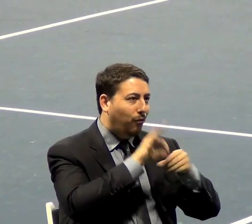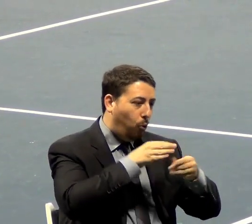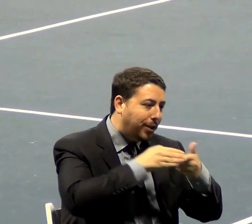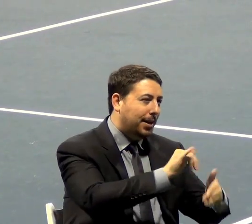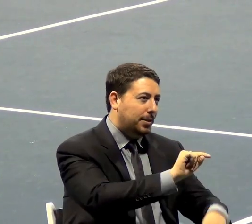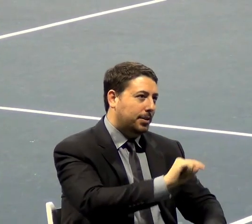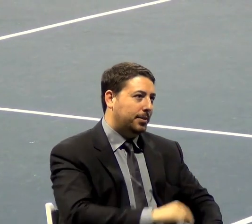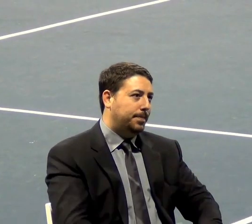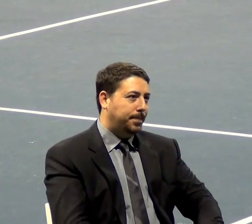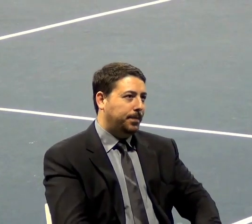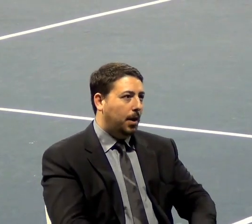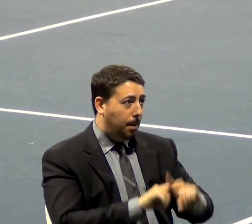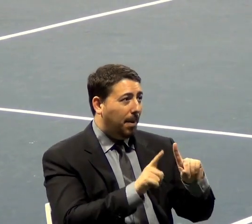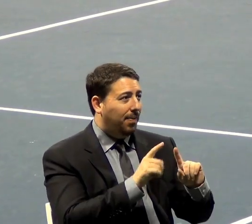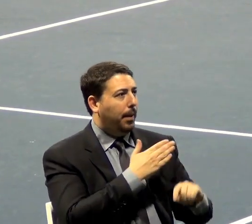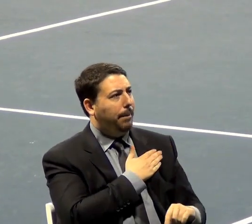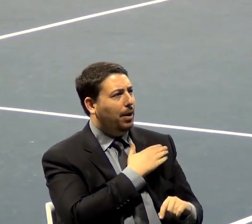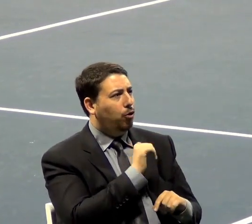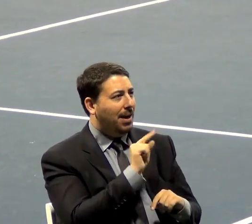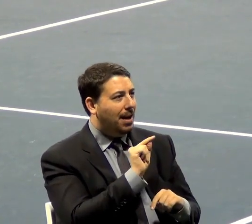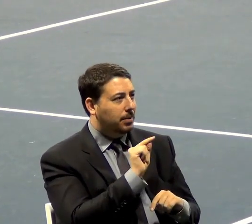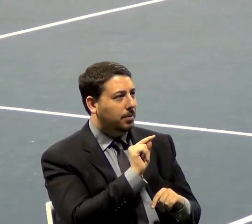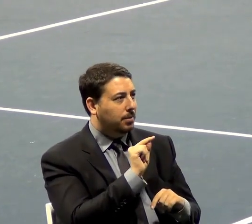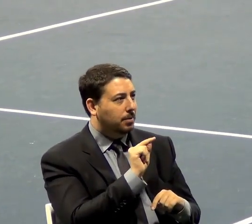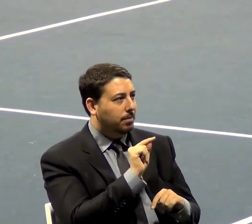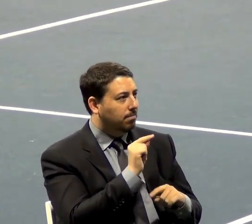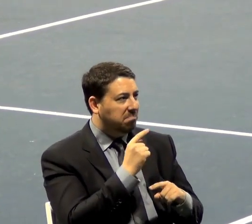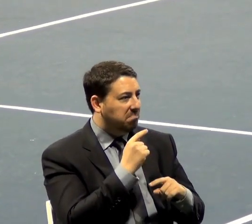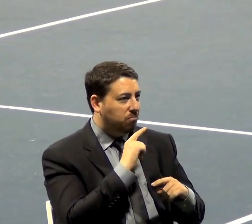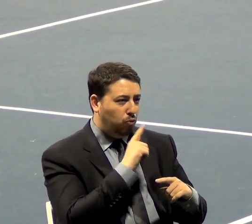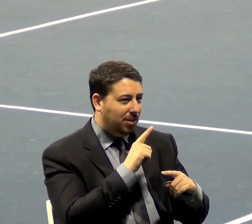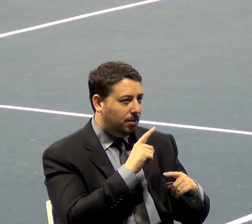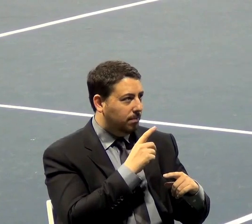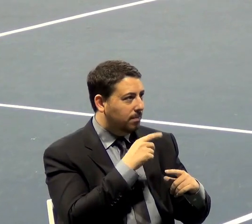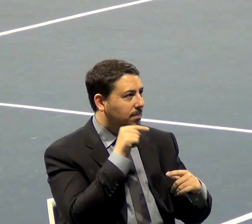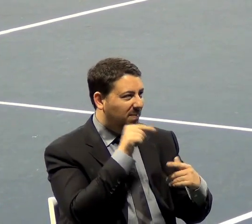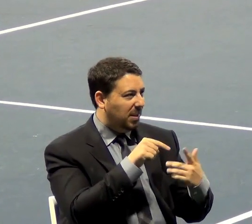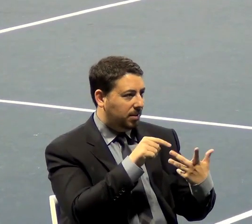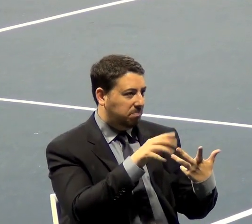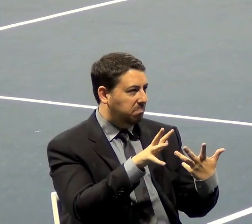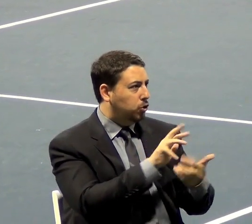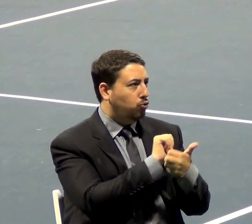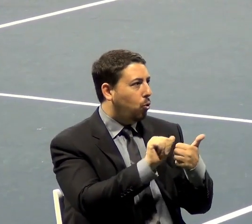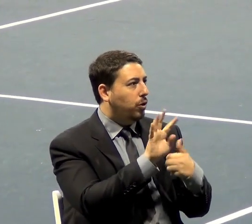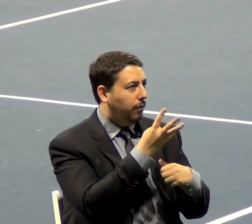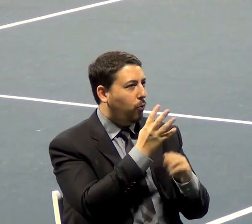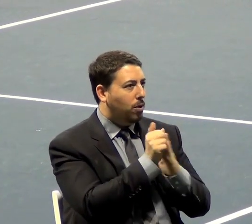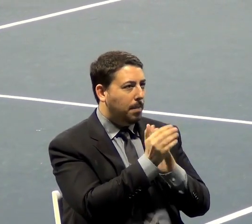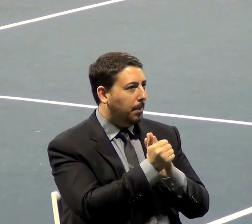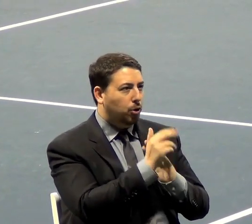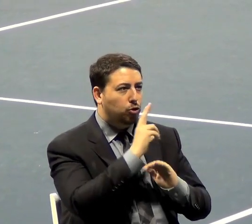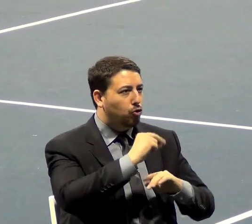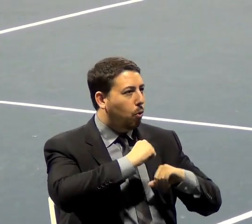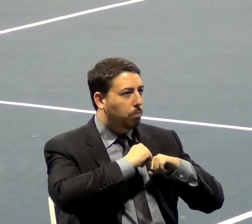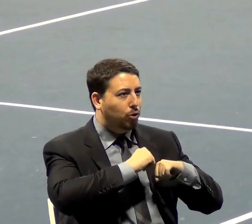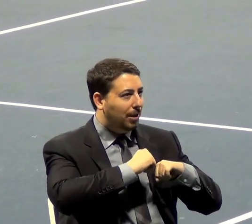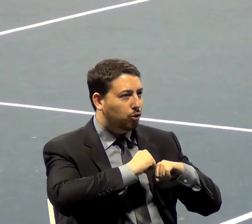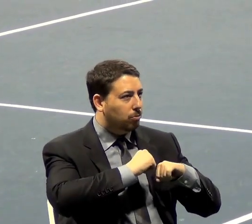But the Patriot Act essentially has gutted the Fourth Amendment. There is not much protection of privacy. They can look